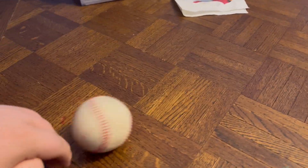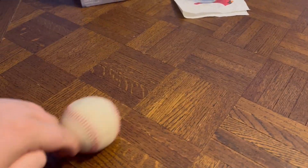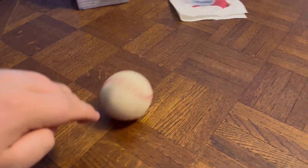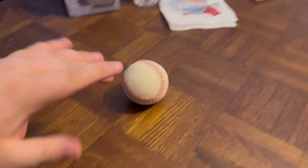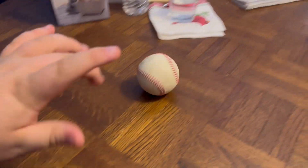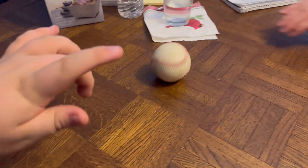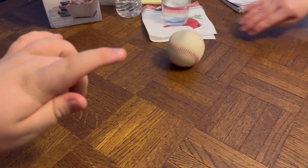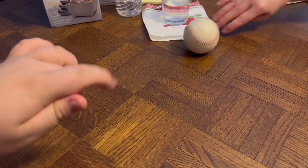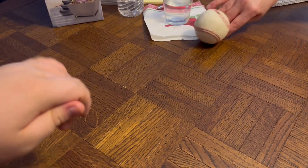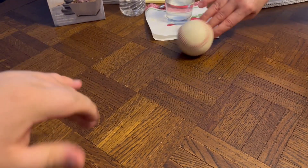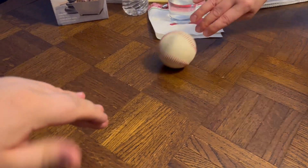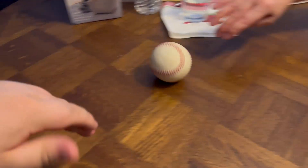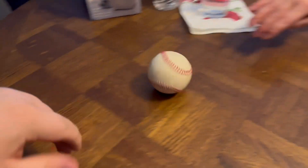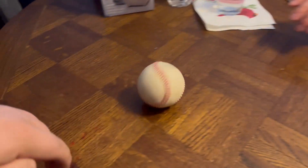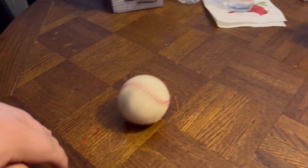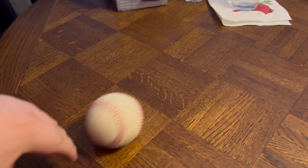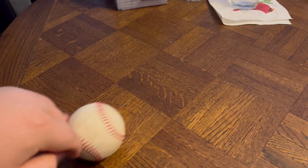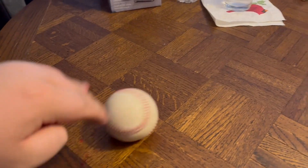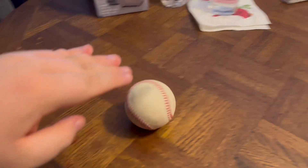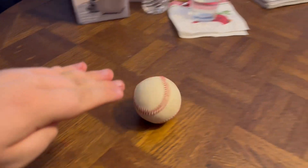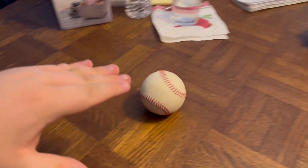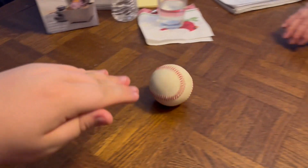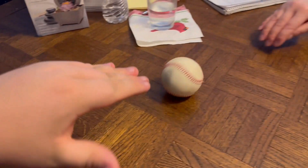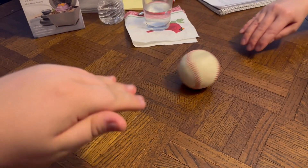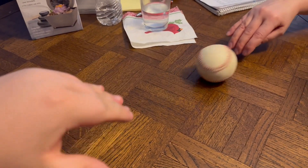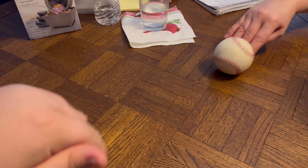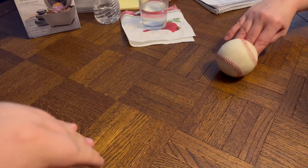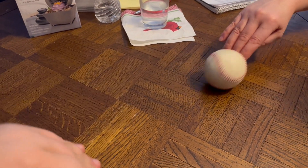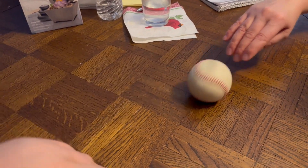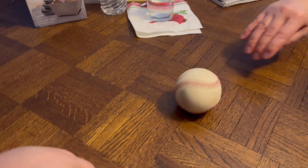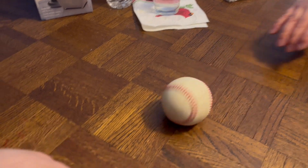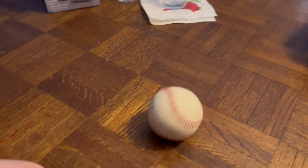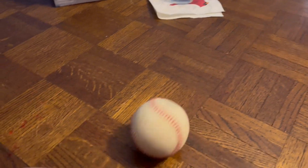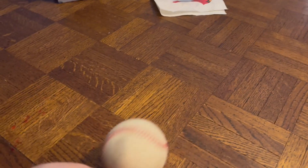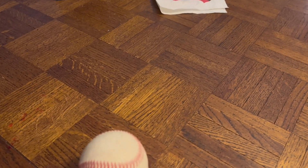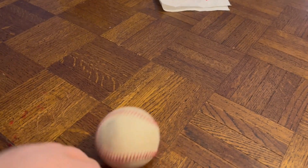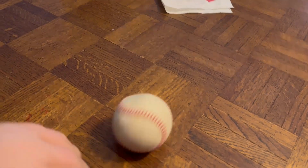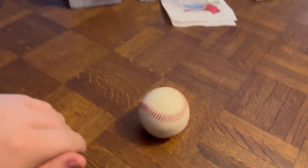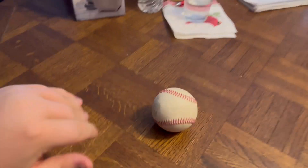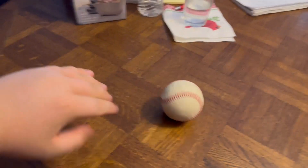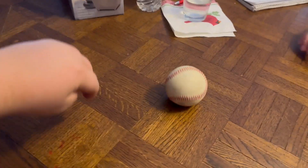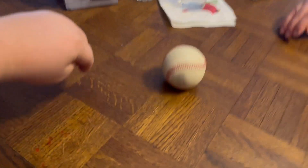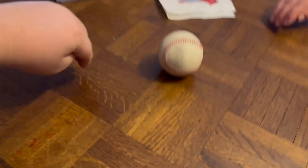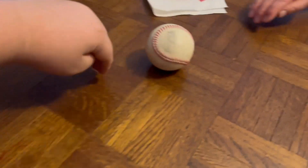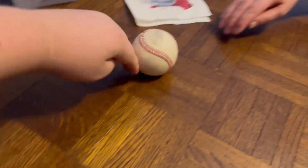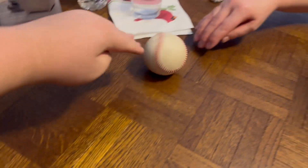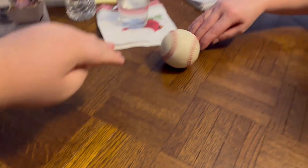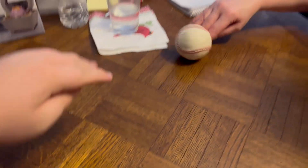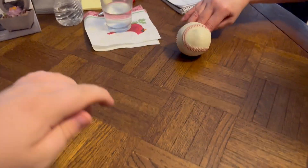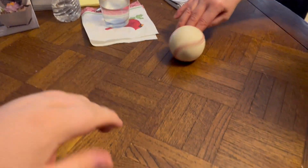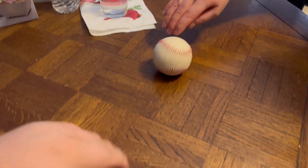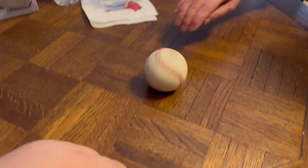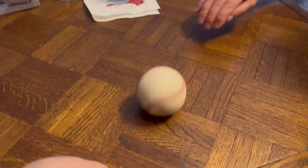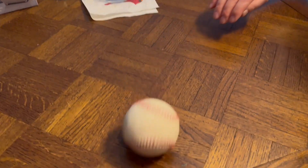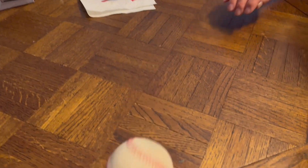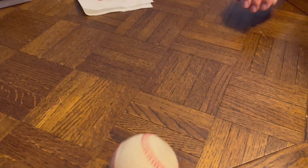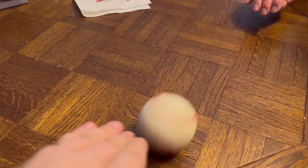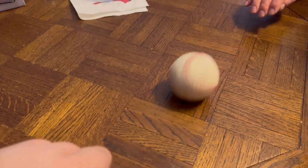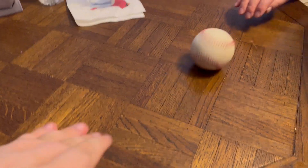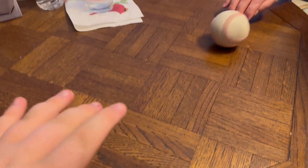man it's so much fun to play with this baseball thingy while we play with this ball play